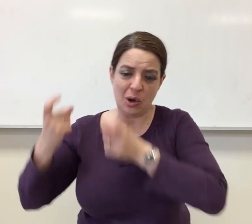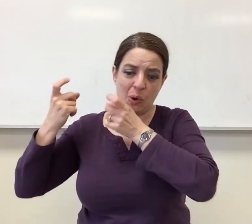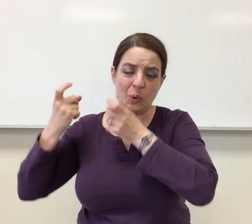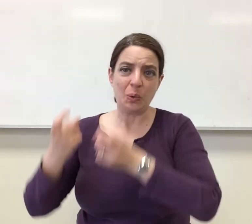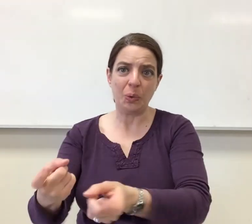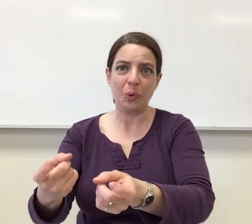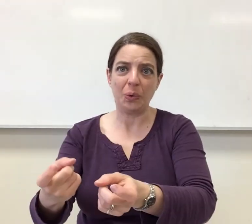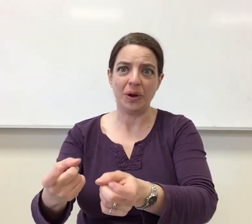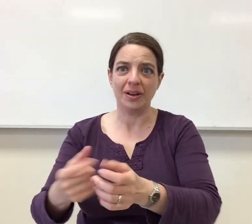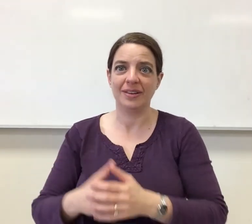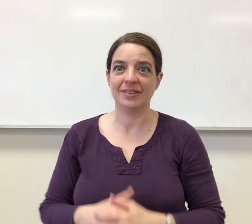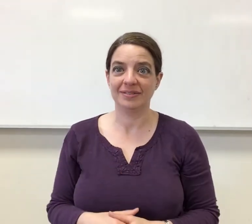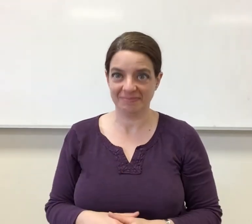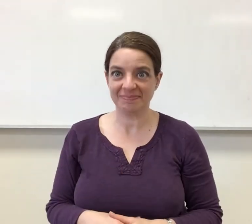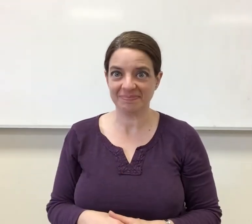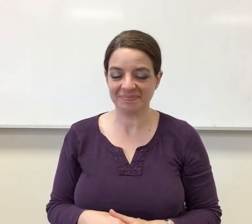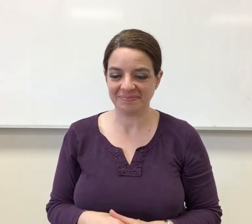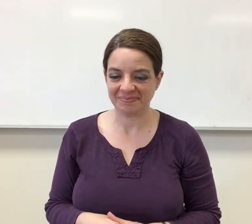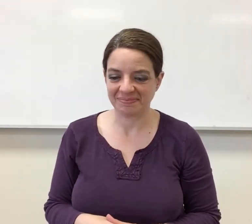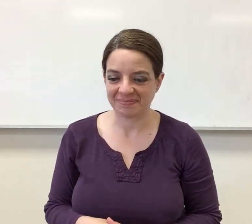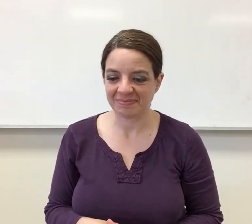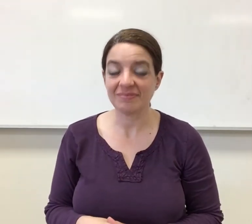skis versus skiing, the verb.